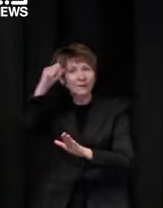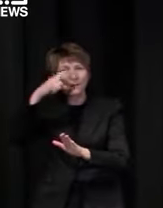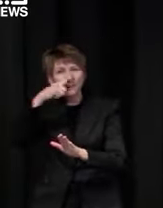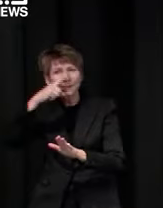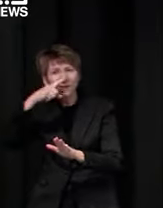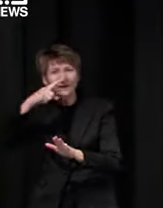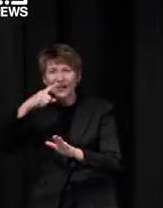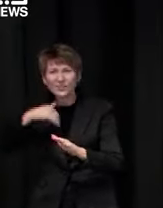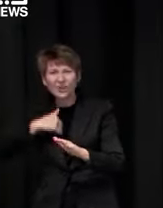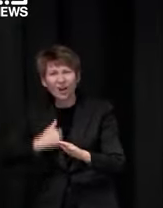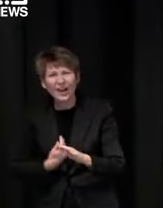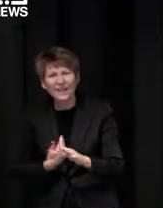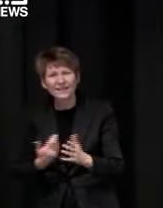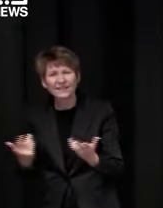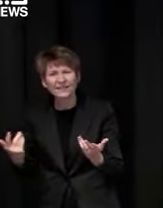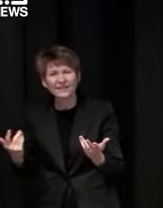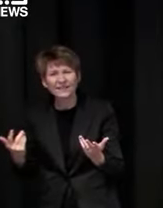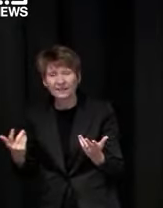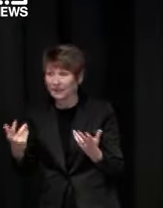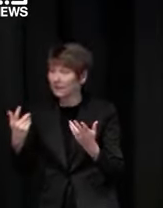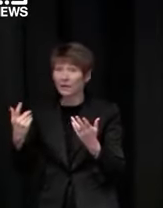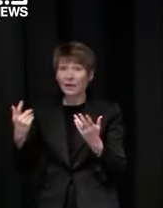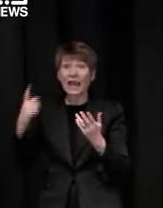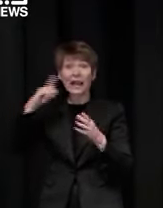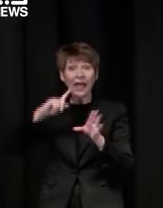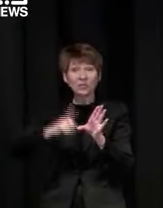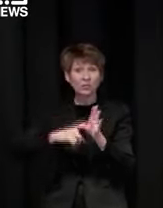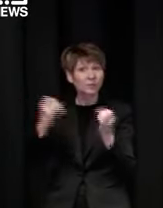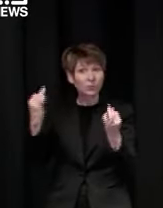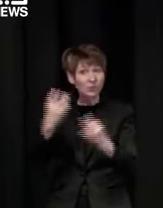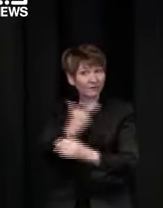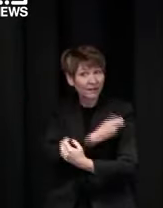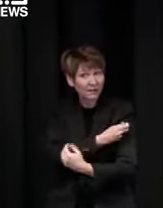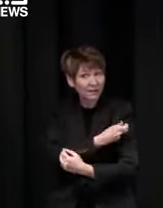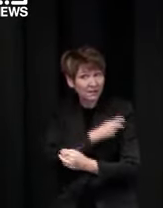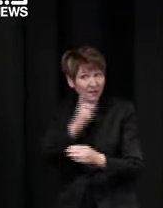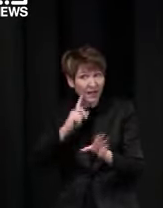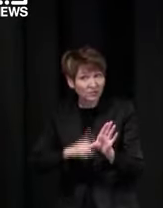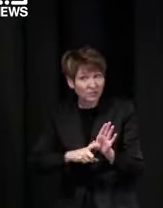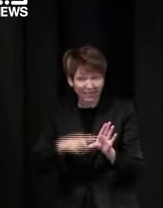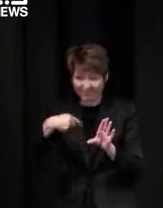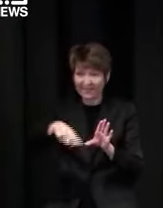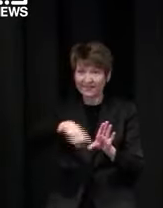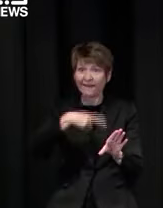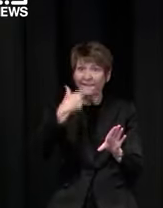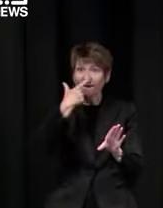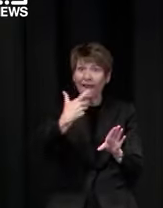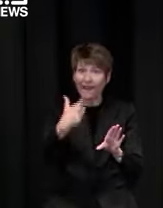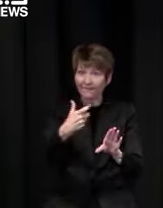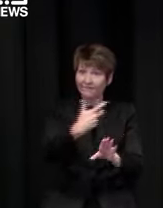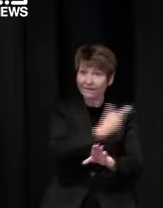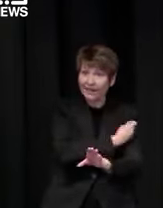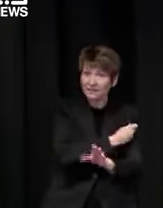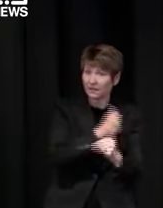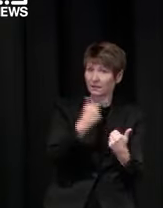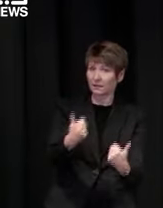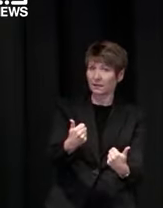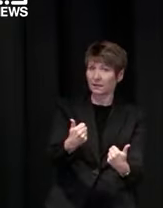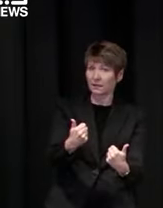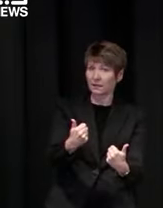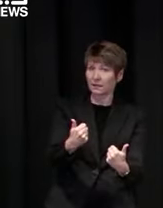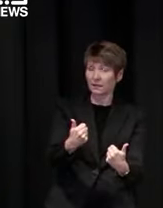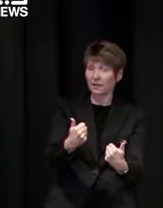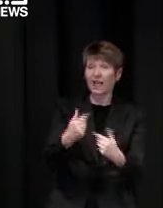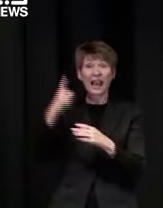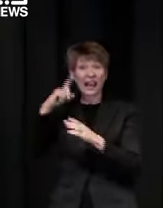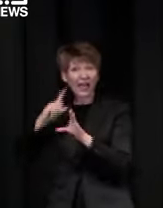they're very real there's been no easy days in the health system in the intervening period rachel is the point i'm making and the other thing too is this is delta it's